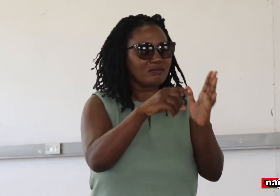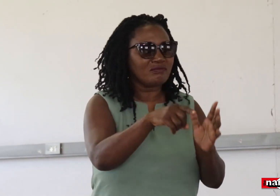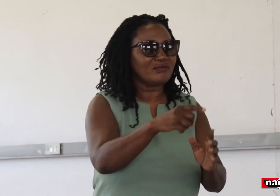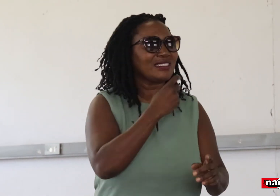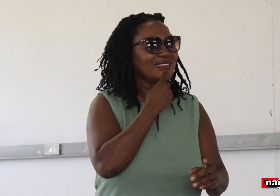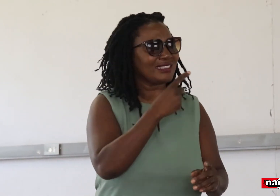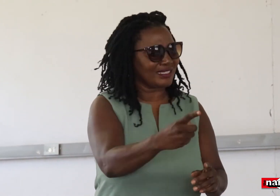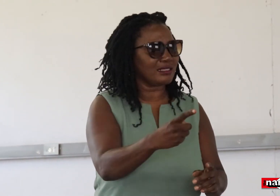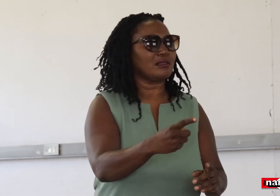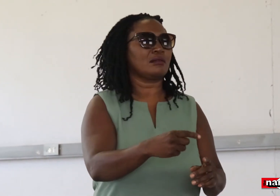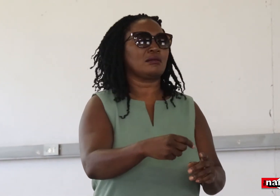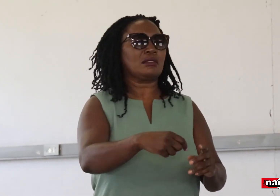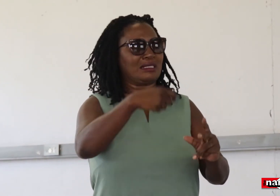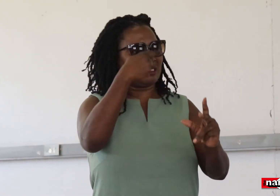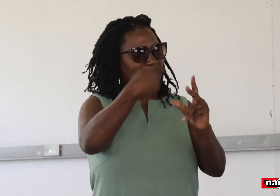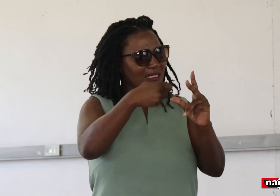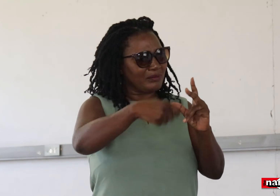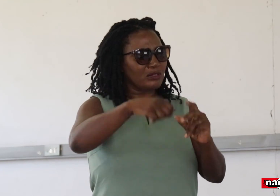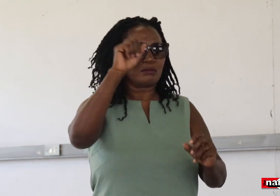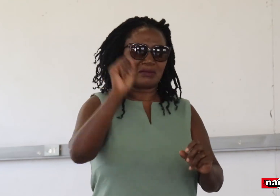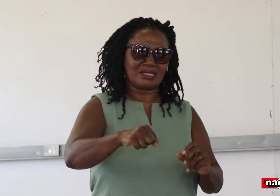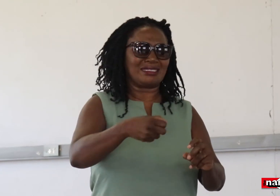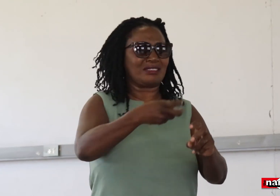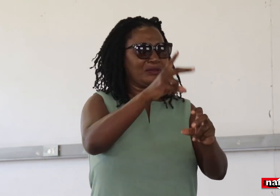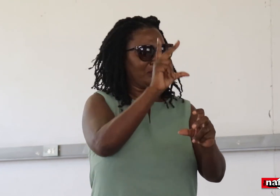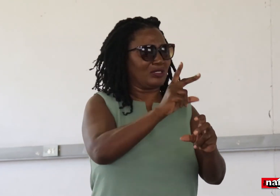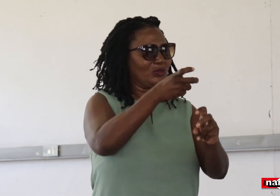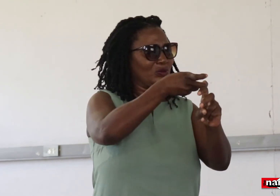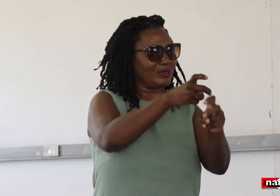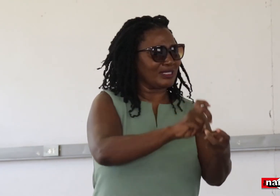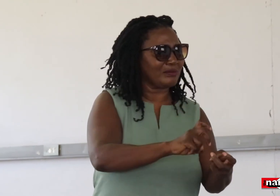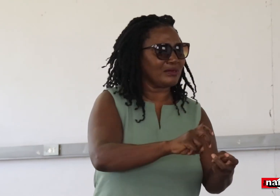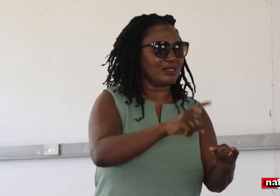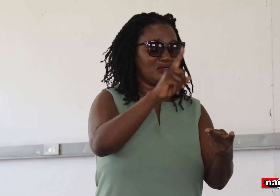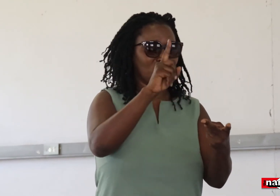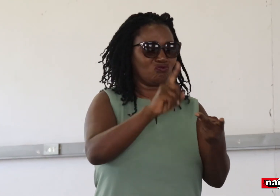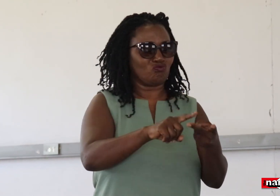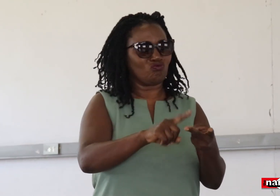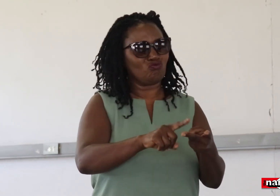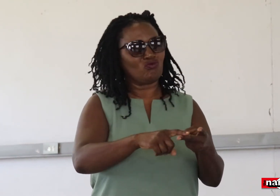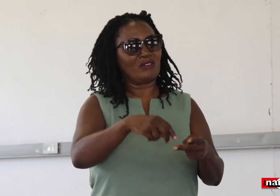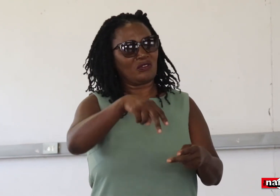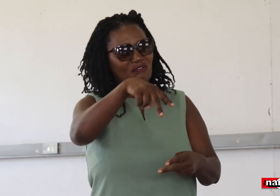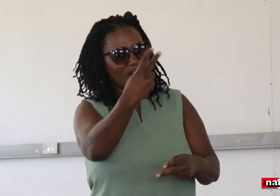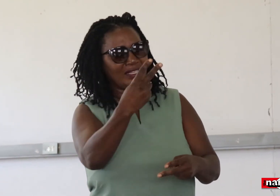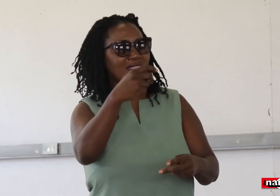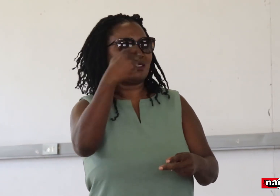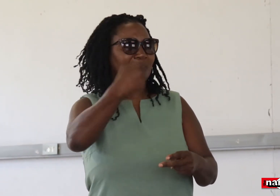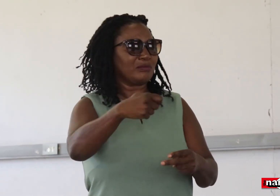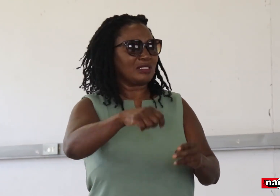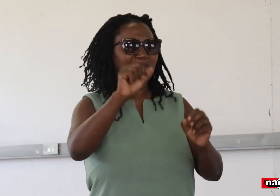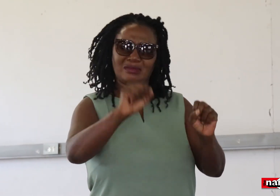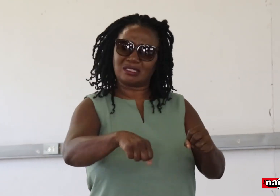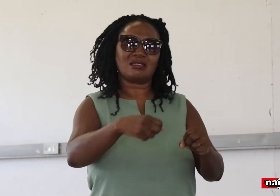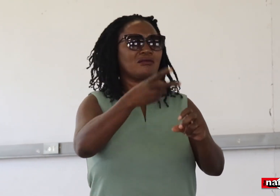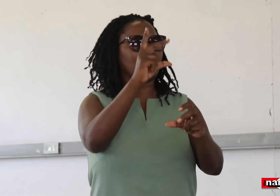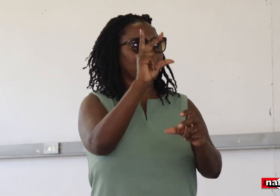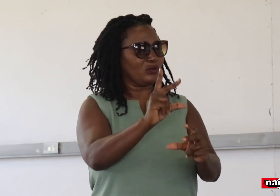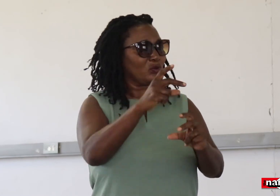Why? Because the act says J-person must be a disabled person. Second